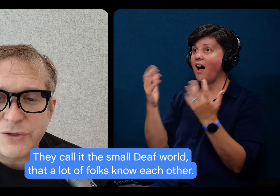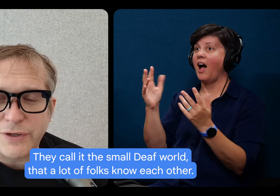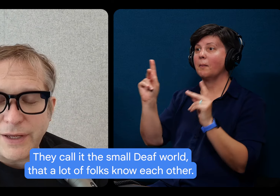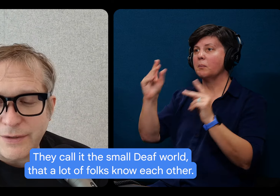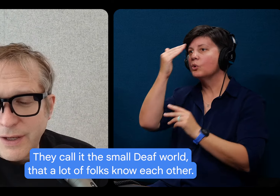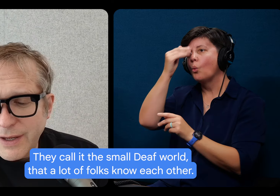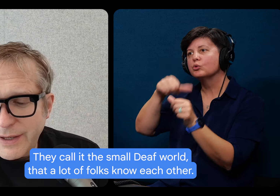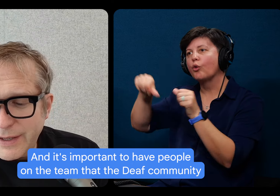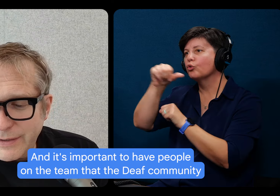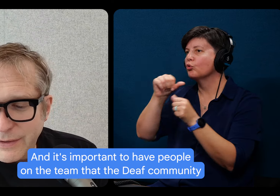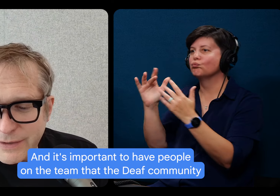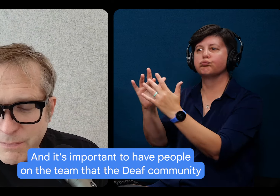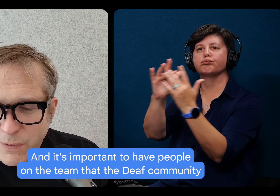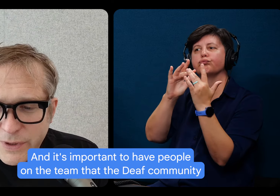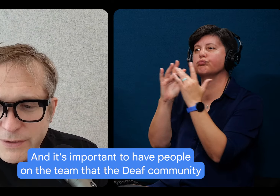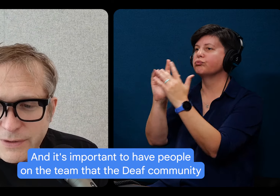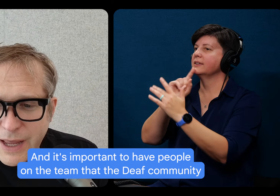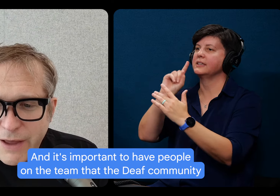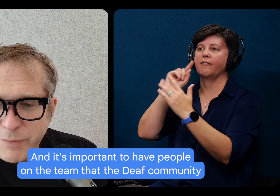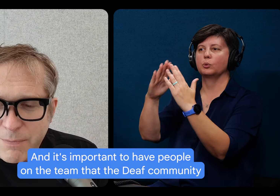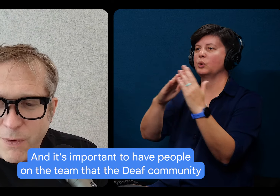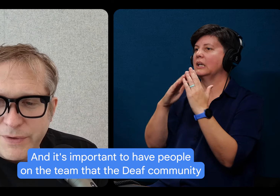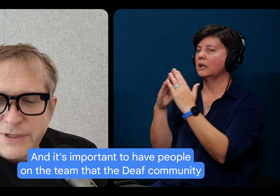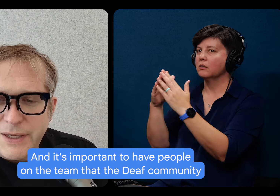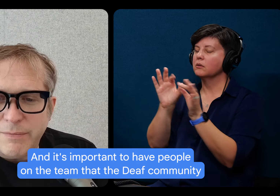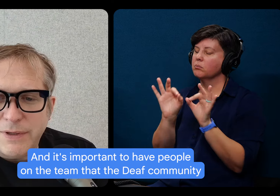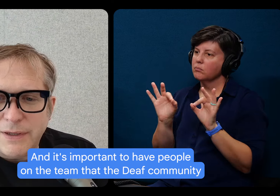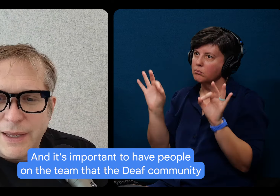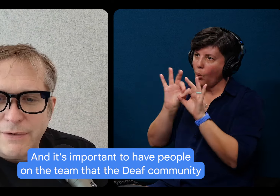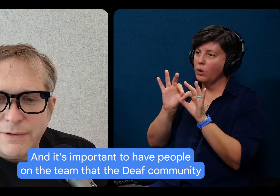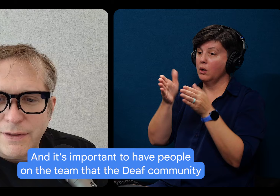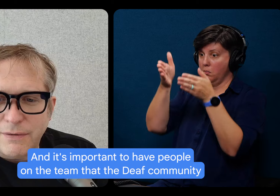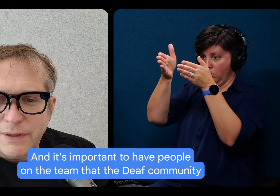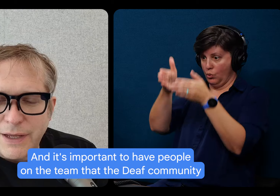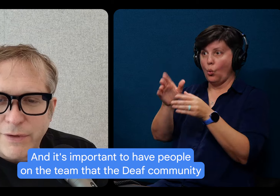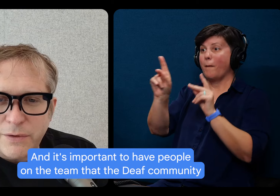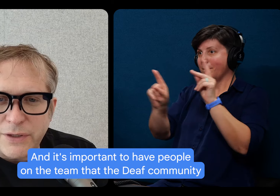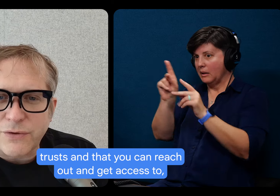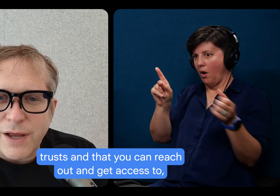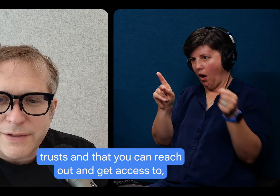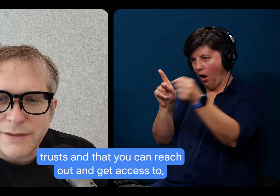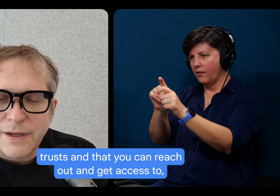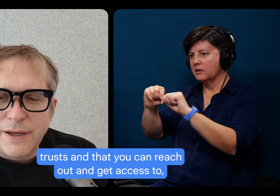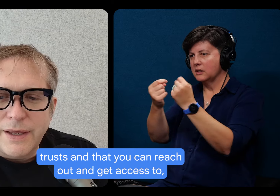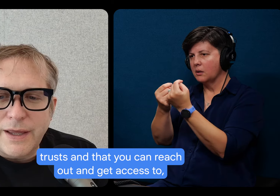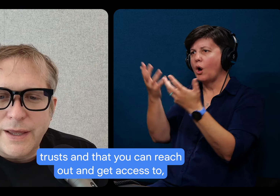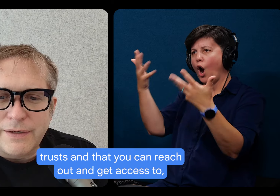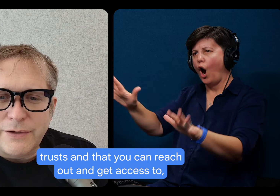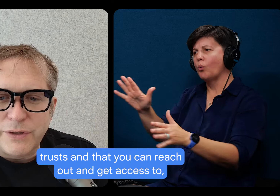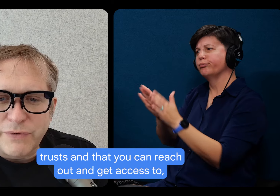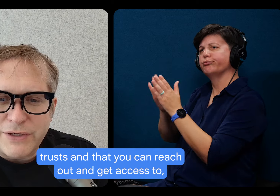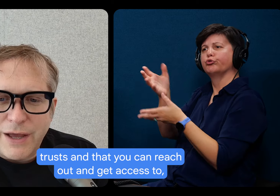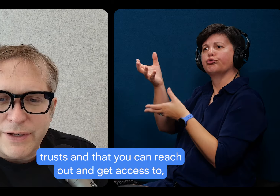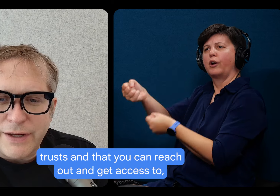uh, folks know each other and, and, and it's important to have people on the team that the deaf community trusts and